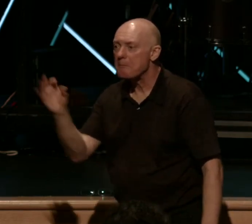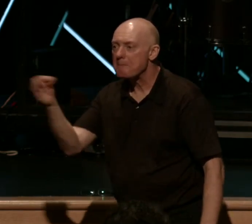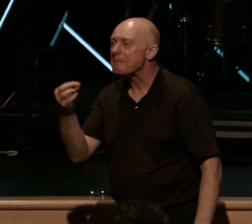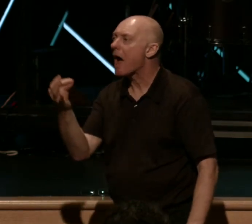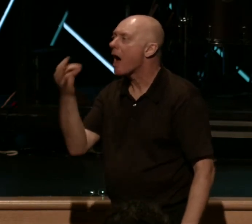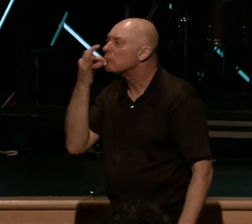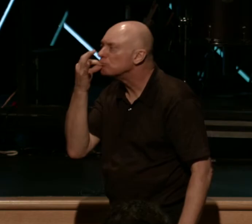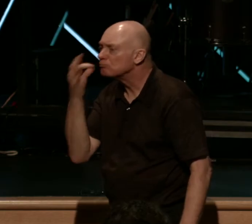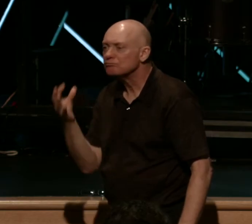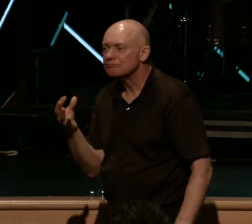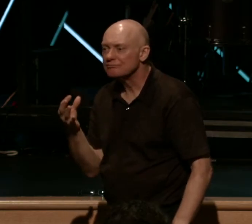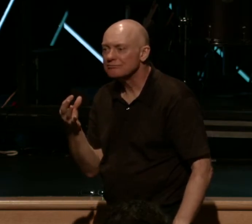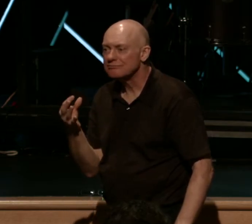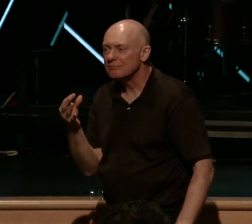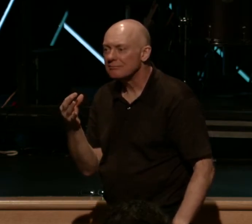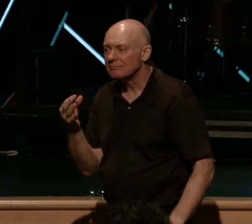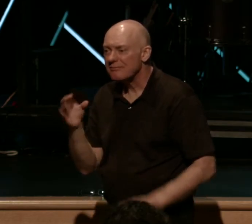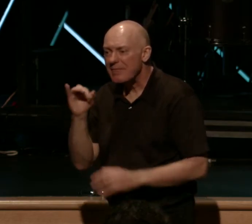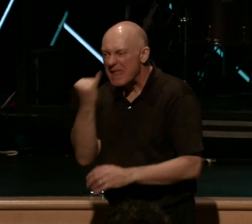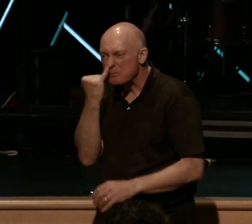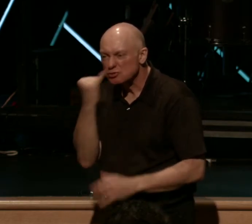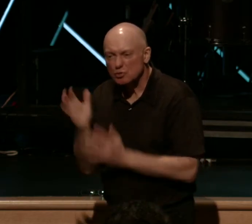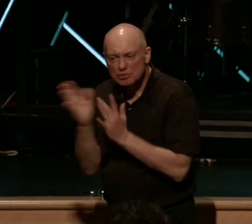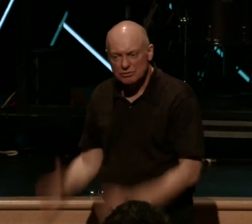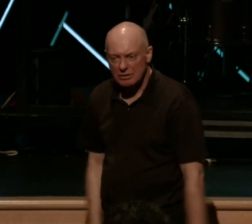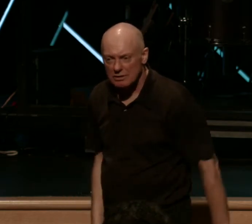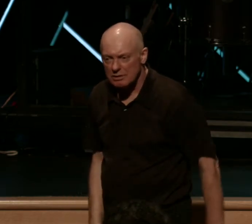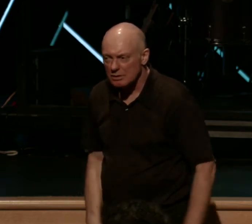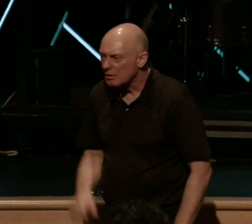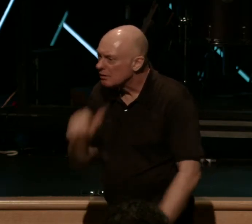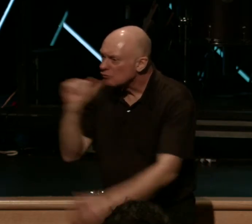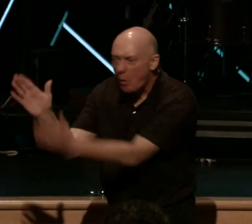an immature Christian is not something we should applaud in the church today.